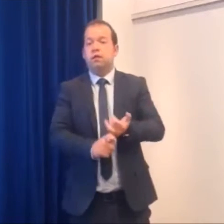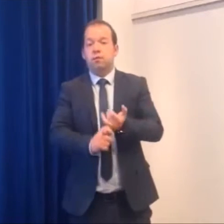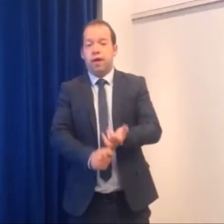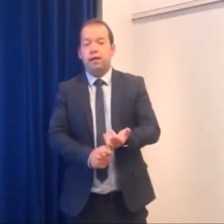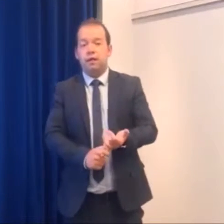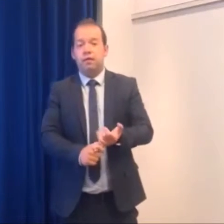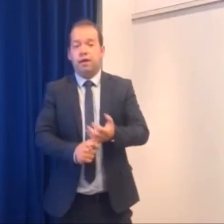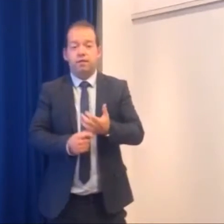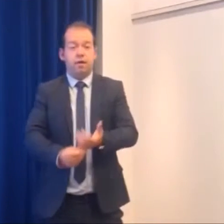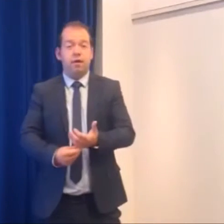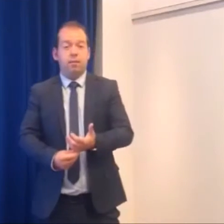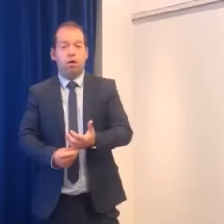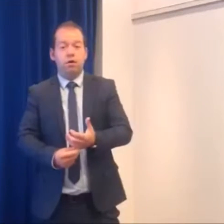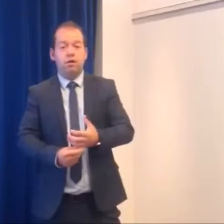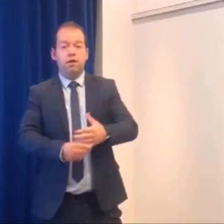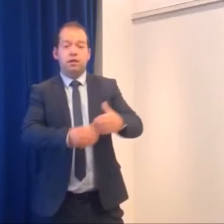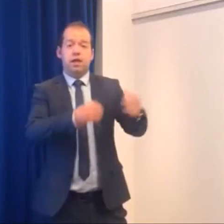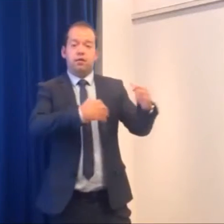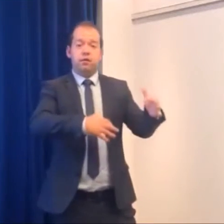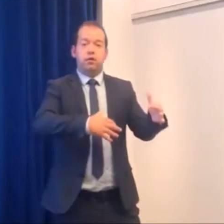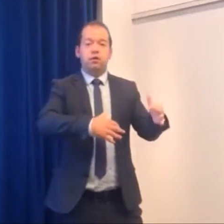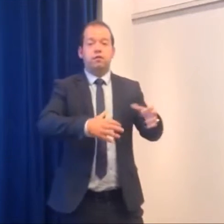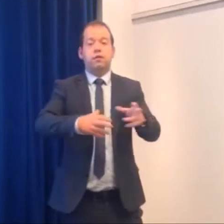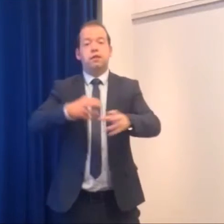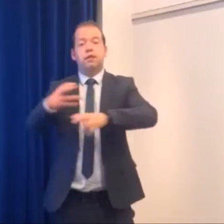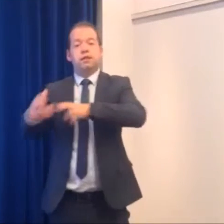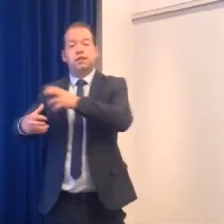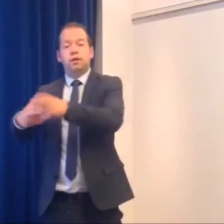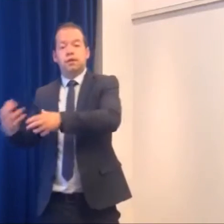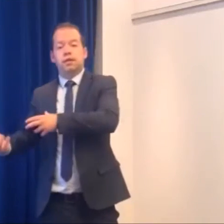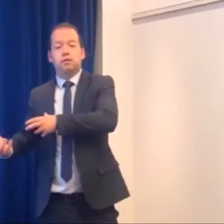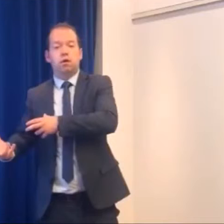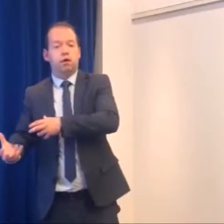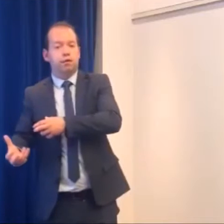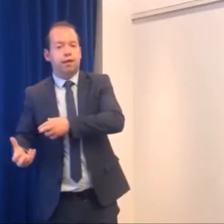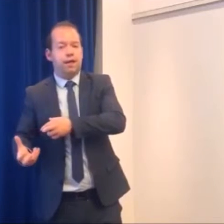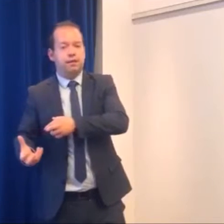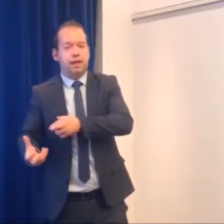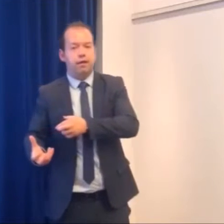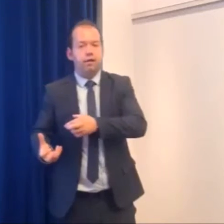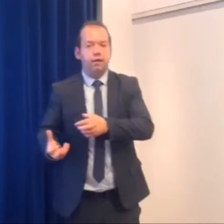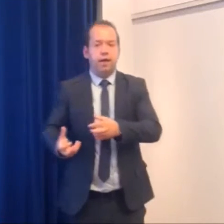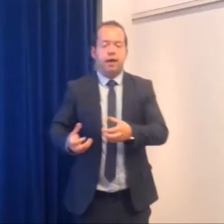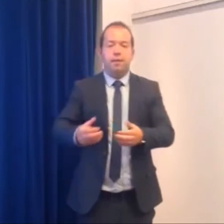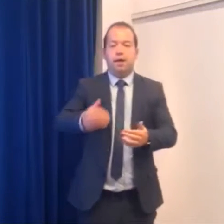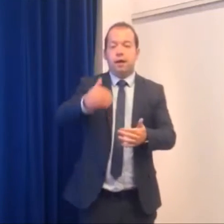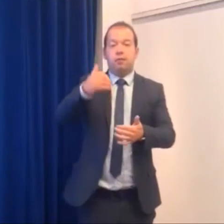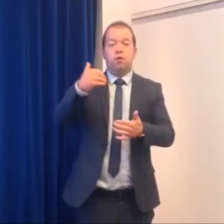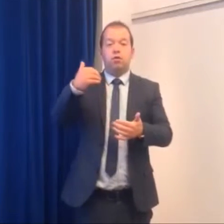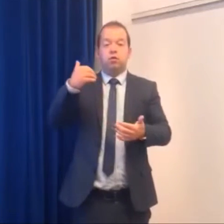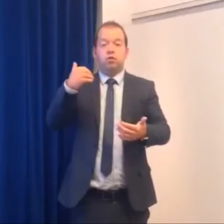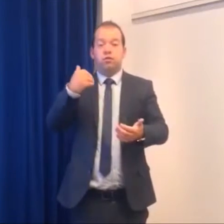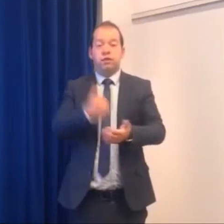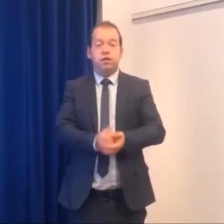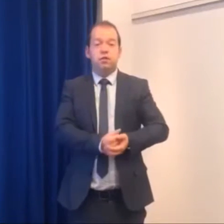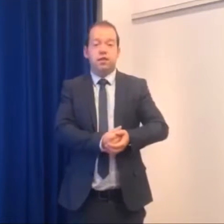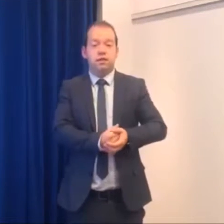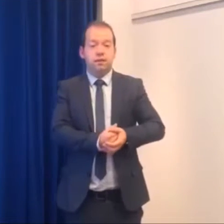you know breaking down the day is very important to get a result to see to see what you need to work on for the next day and again I'm going through CODs